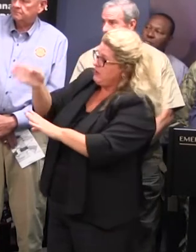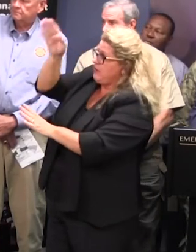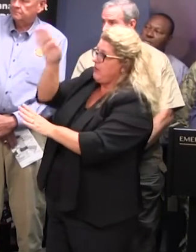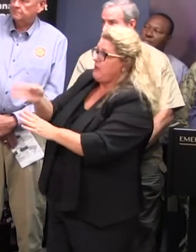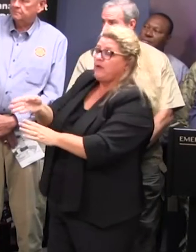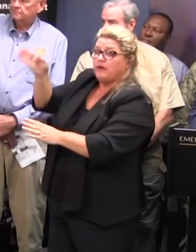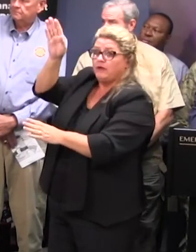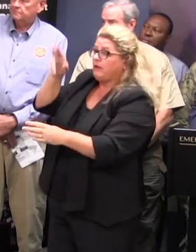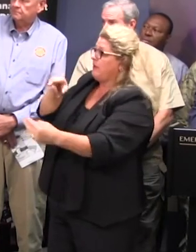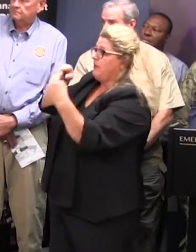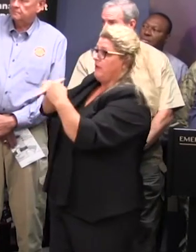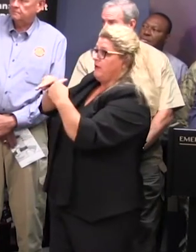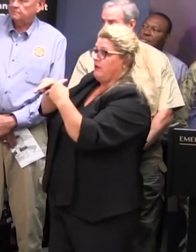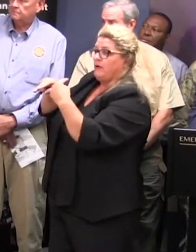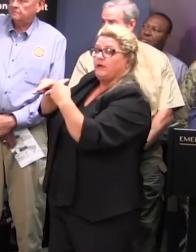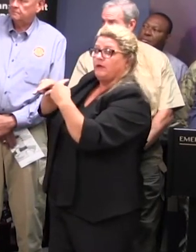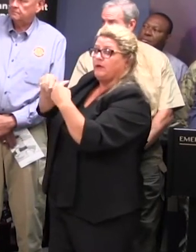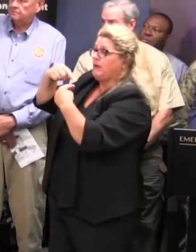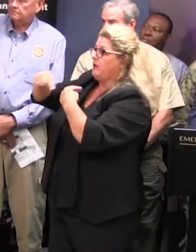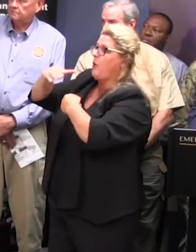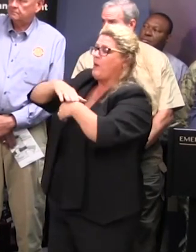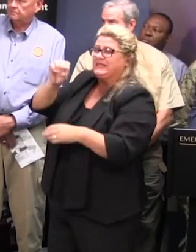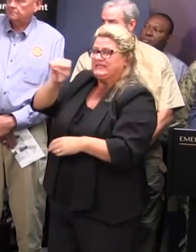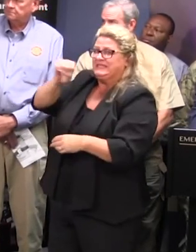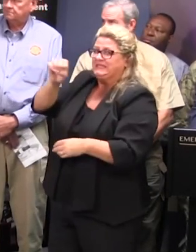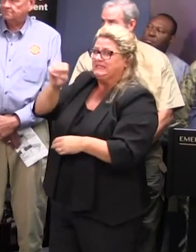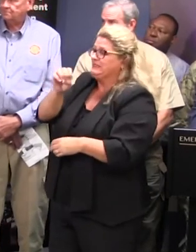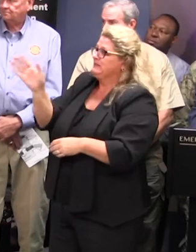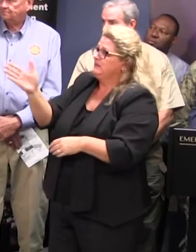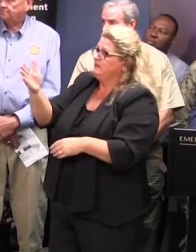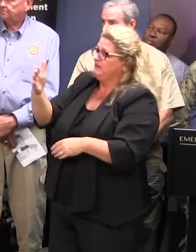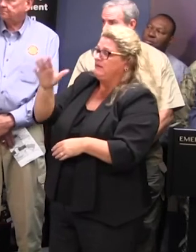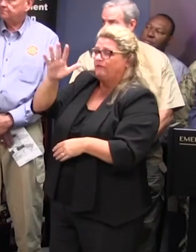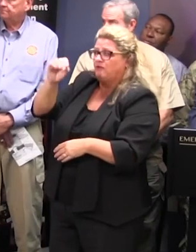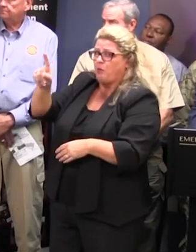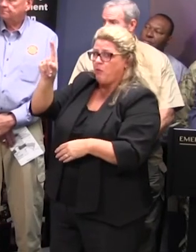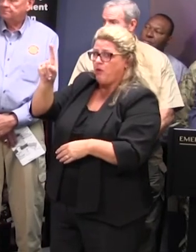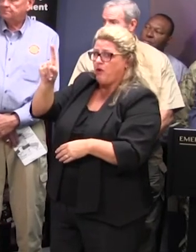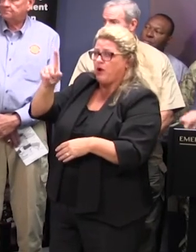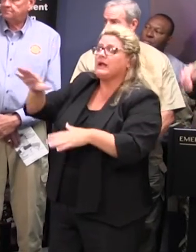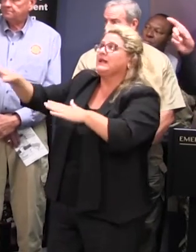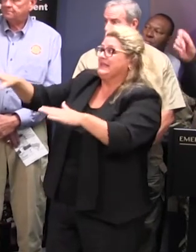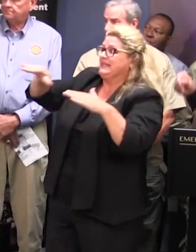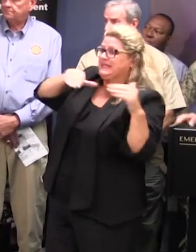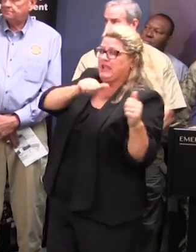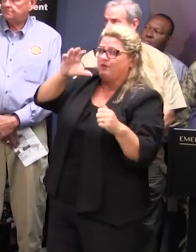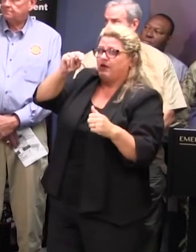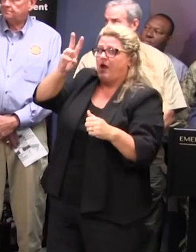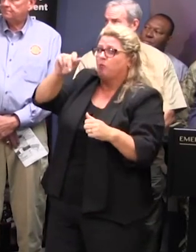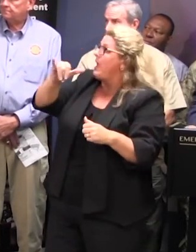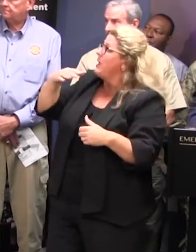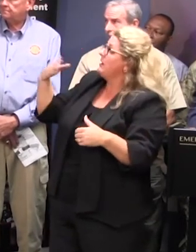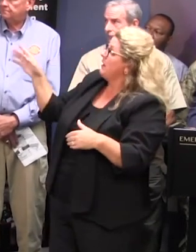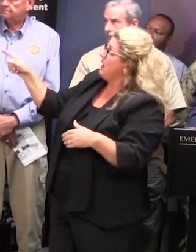uh that is on the the eastern side of that road as it 501 as it leaves conway that's lake busby